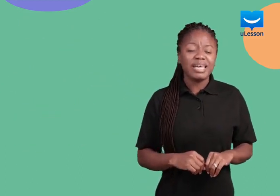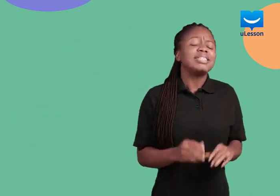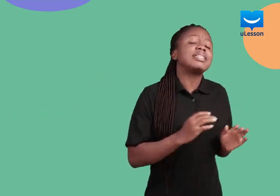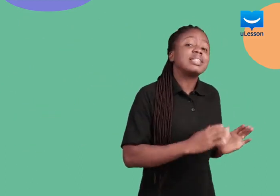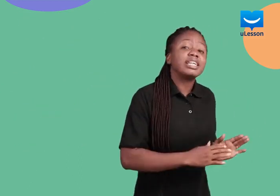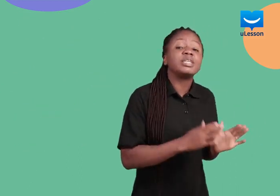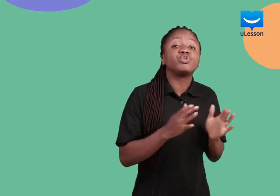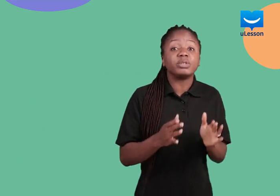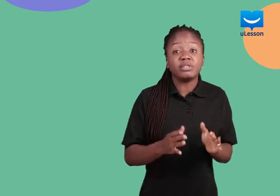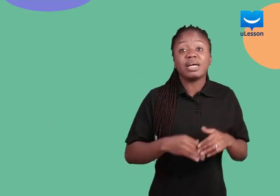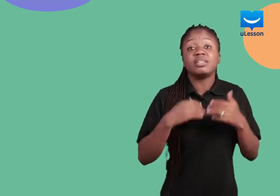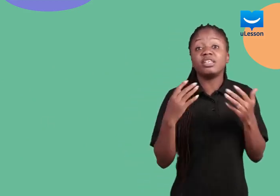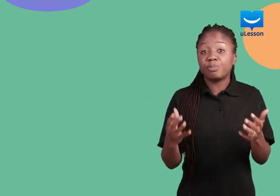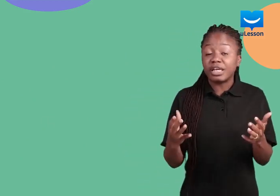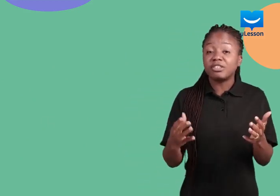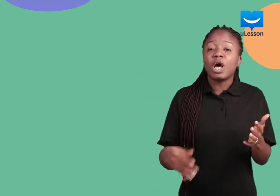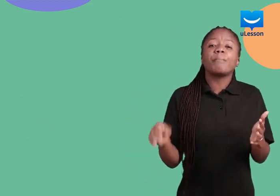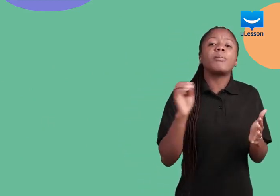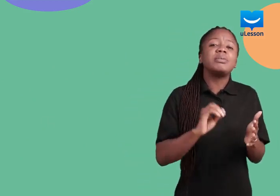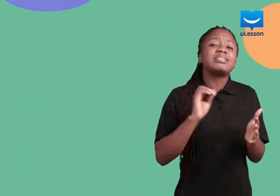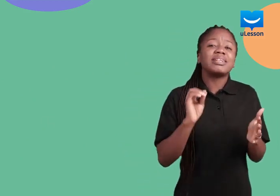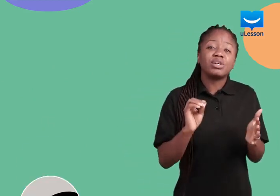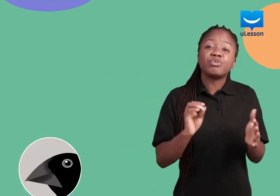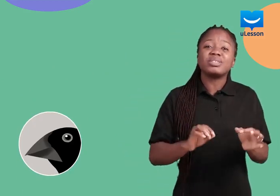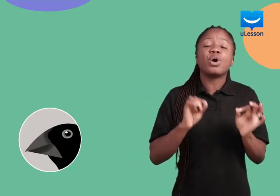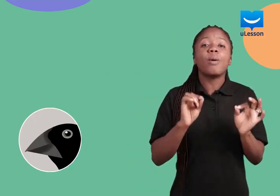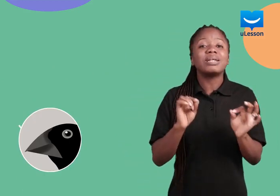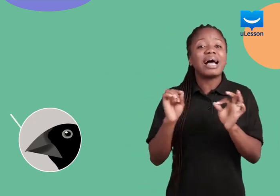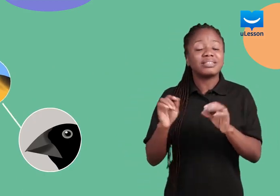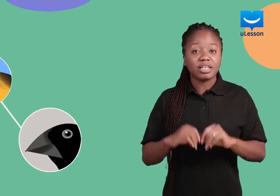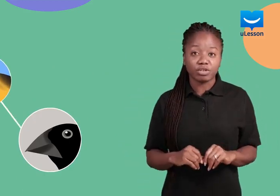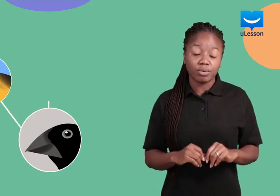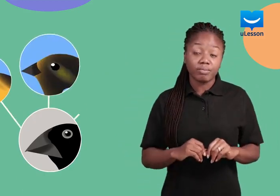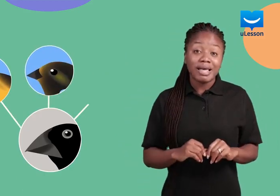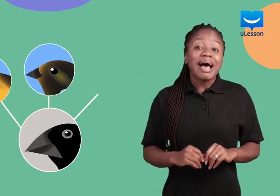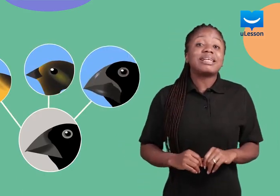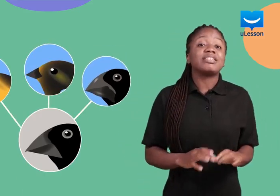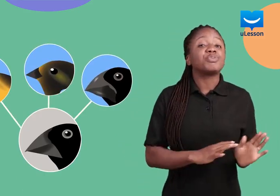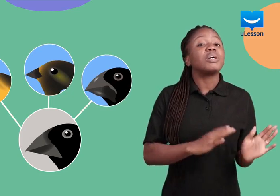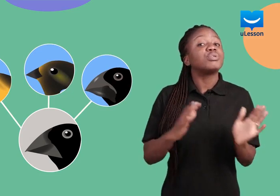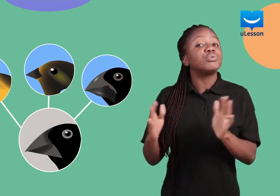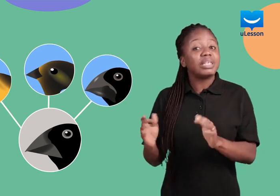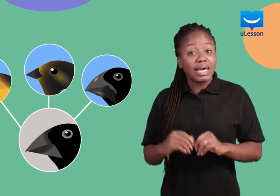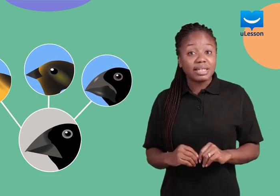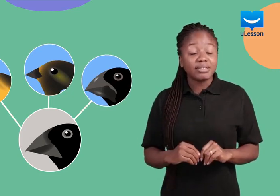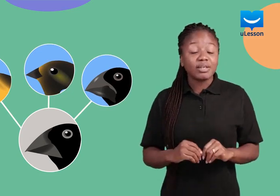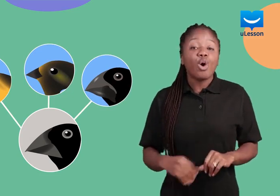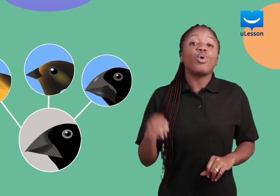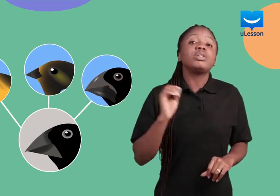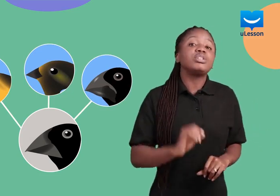This led him to believe that these birds probably started off with a common ancestor. And as they spread through the islands, only